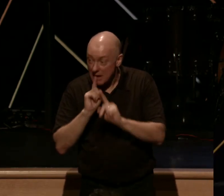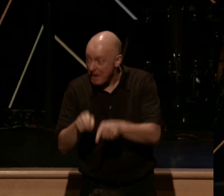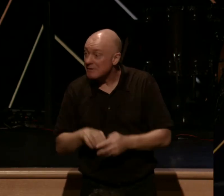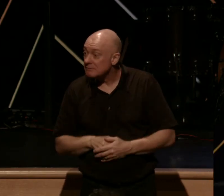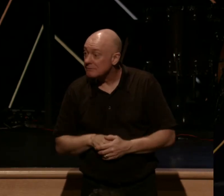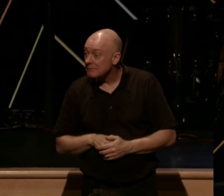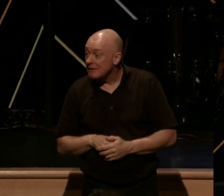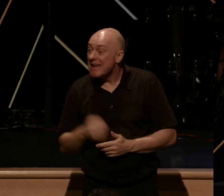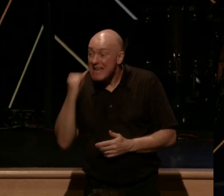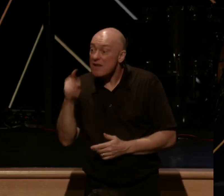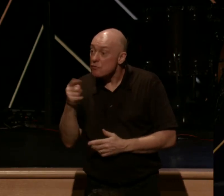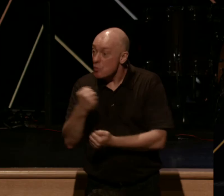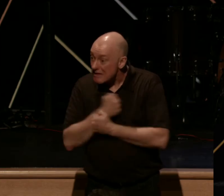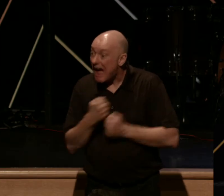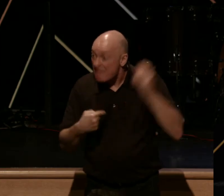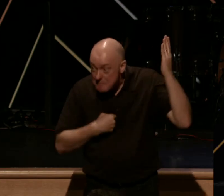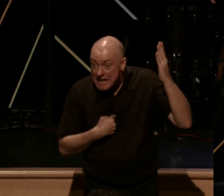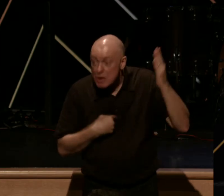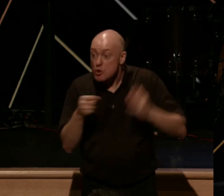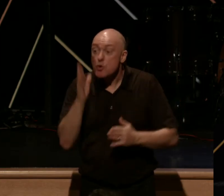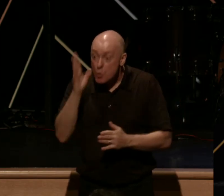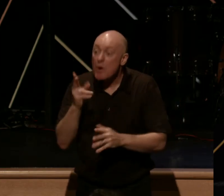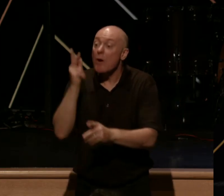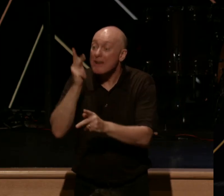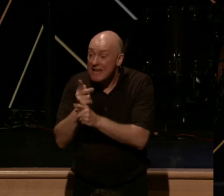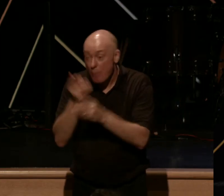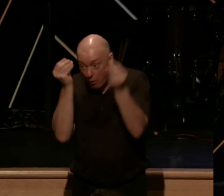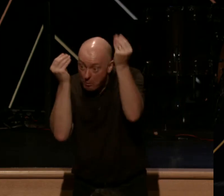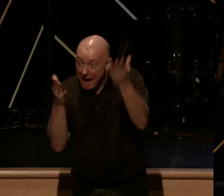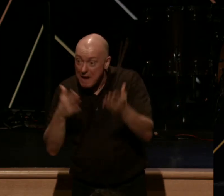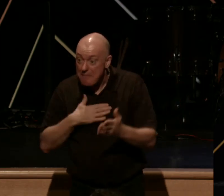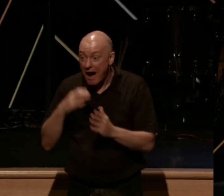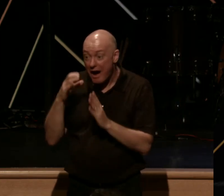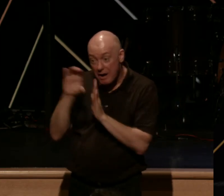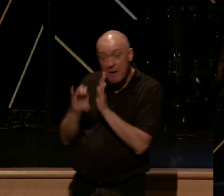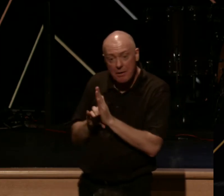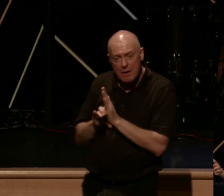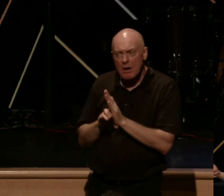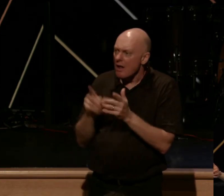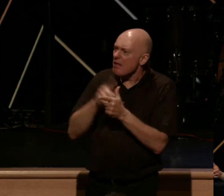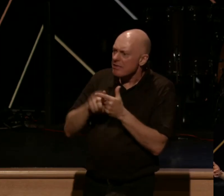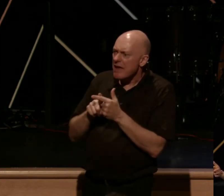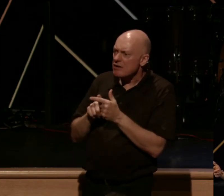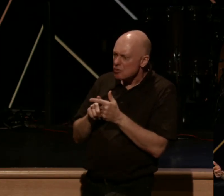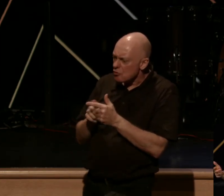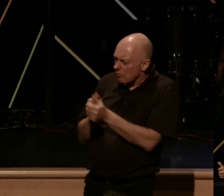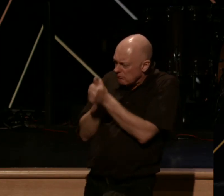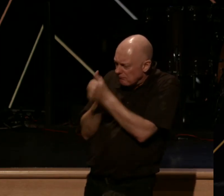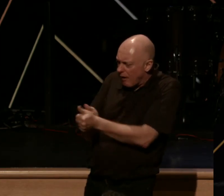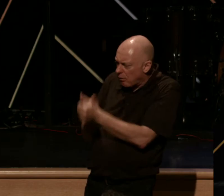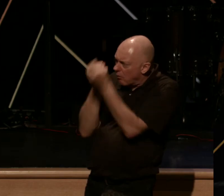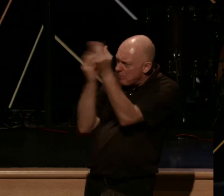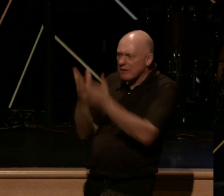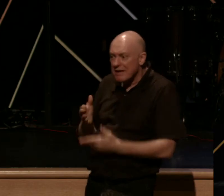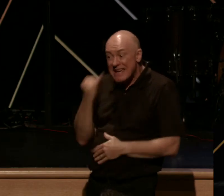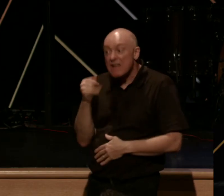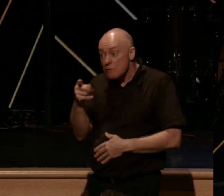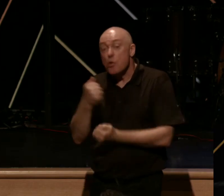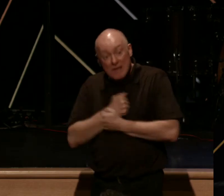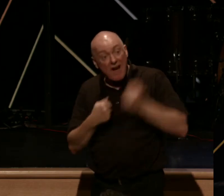If you love me, you will keep my commandments. If you love me, you'll walk with me on the path of obedience. If you love me, you will keep